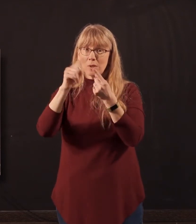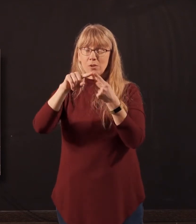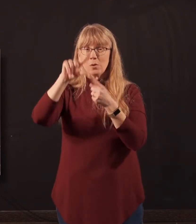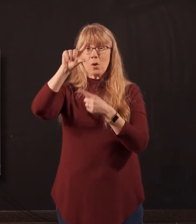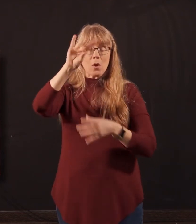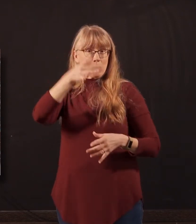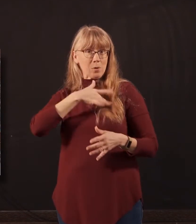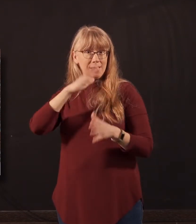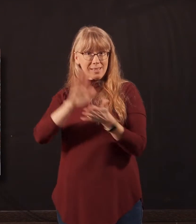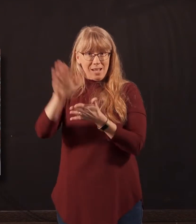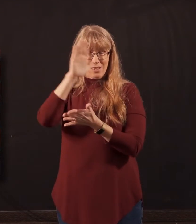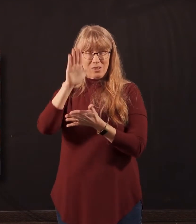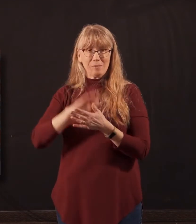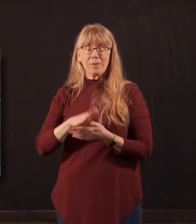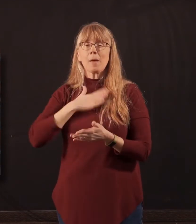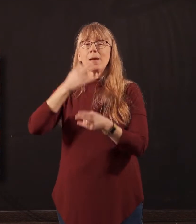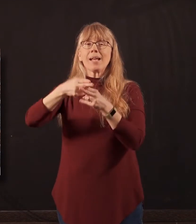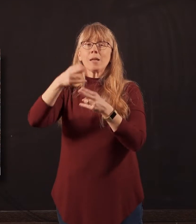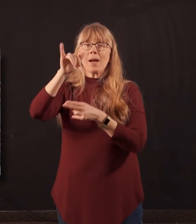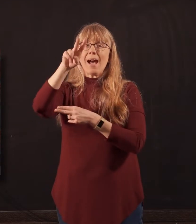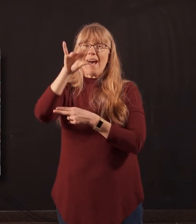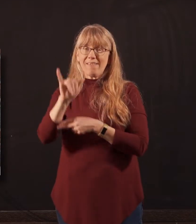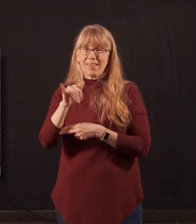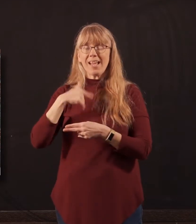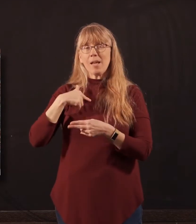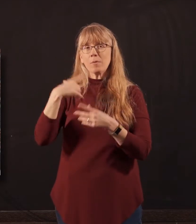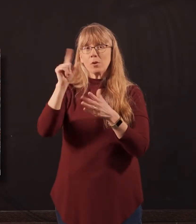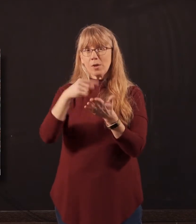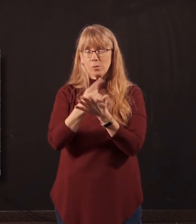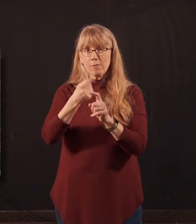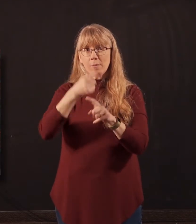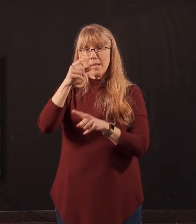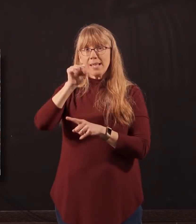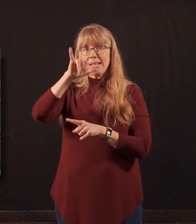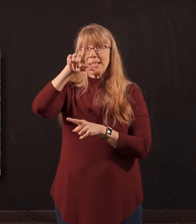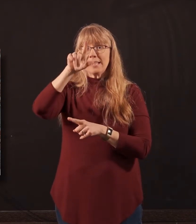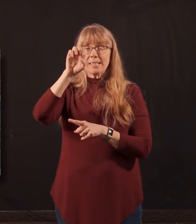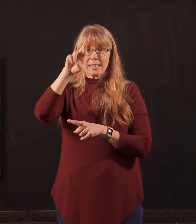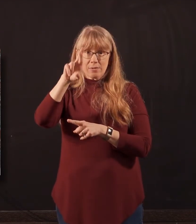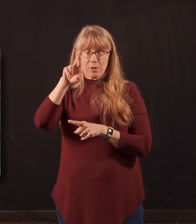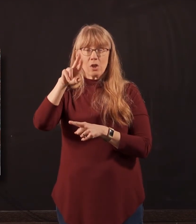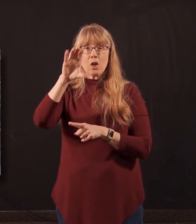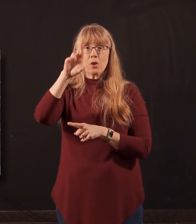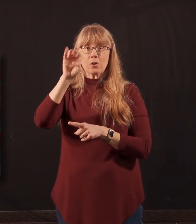in the fall. Hi, my name is Ivy Clark, and I'm graduating from Silver Creek High School, and I will be attending Indiana University in the fall.